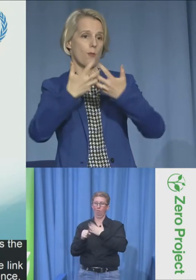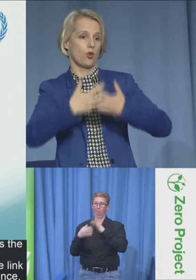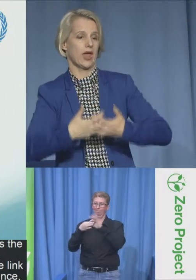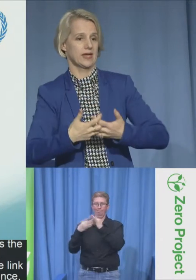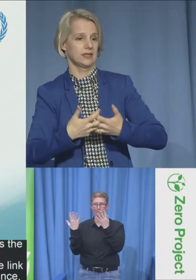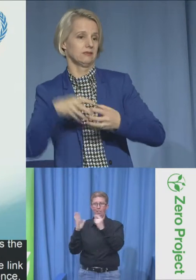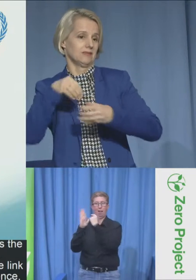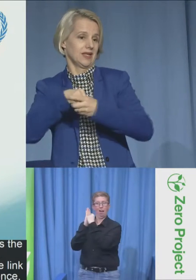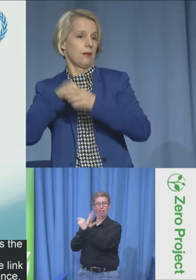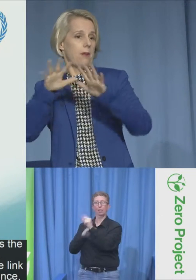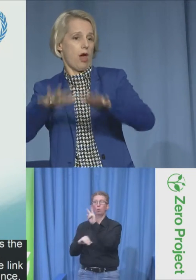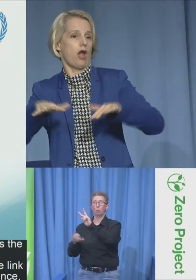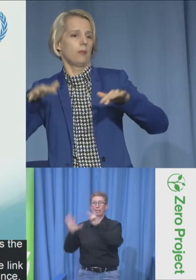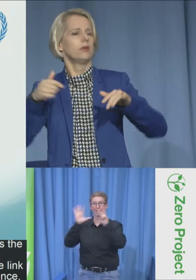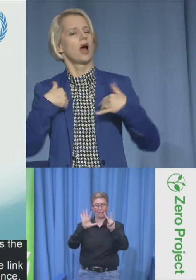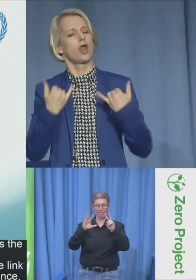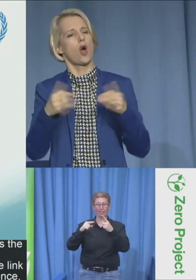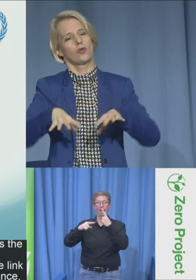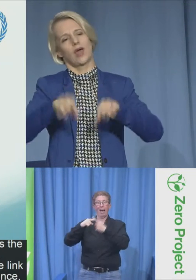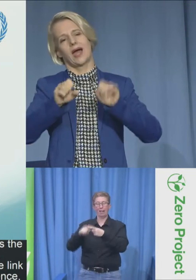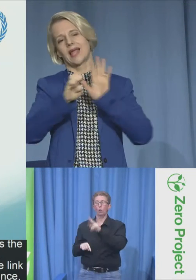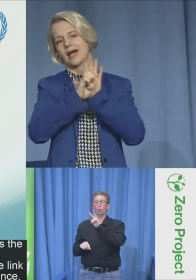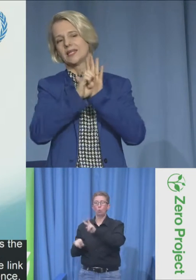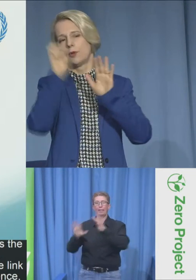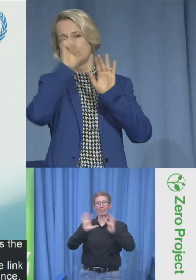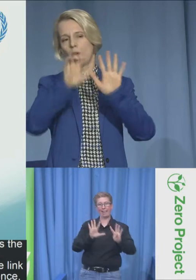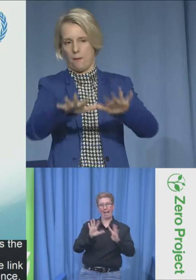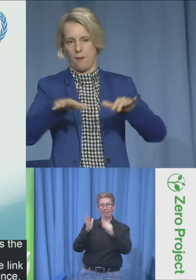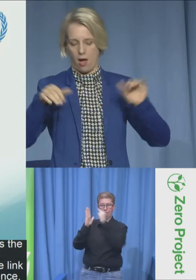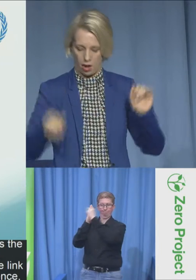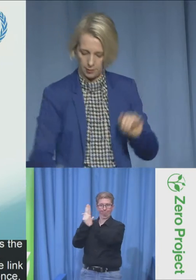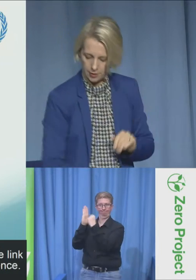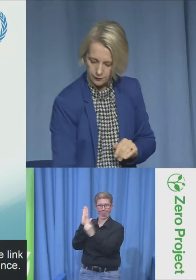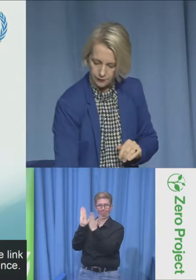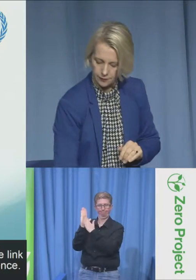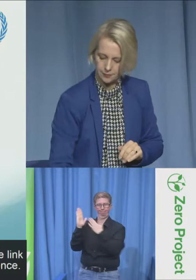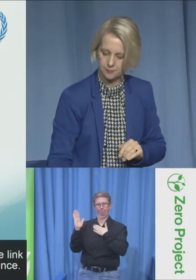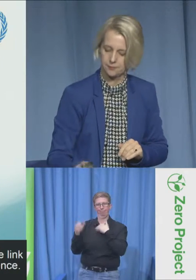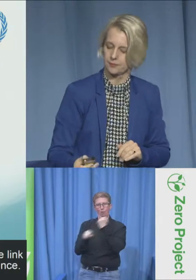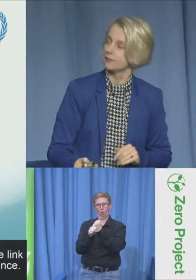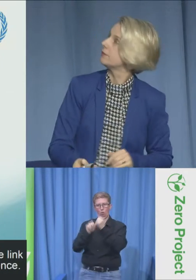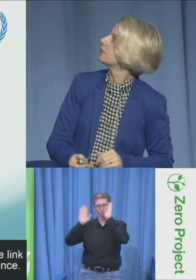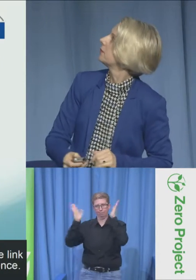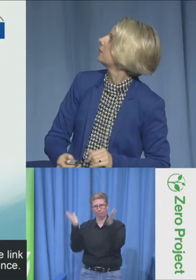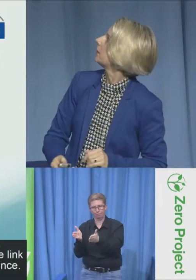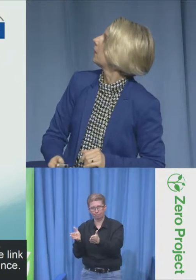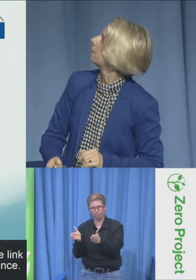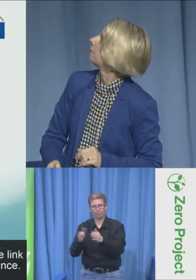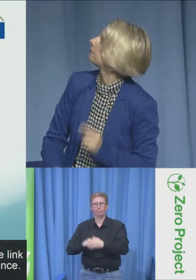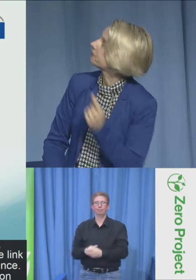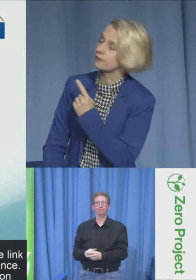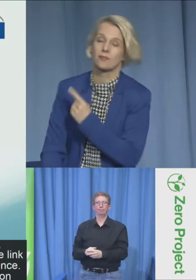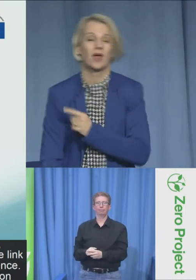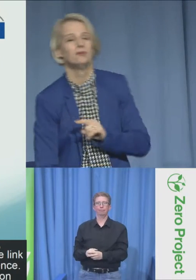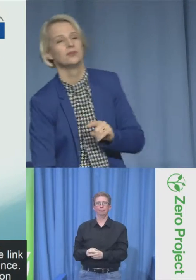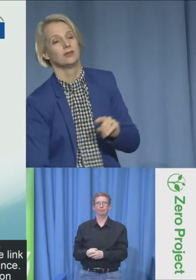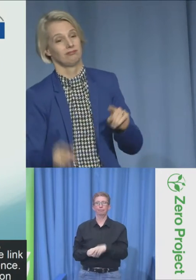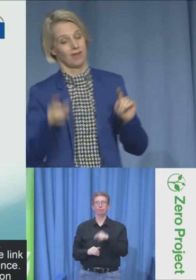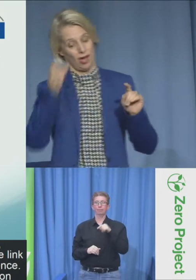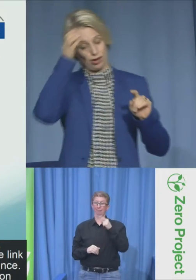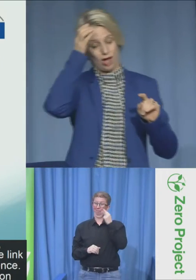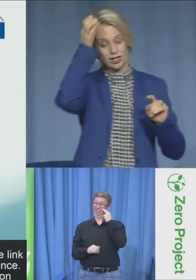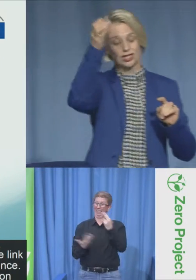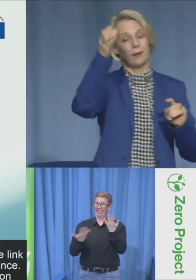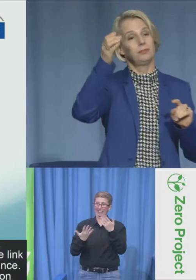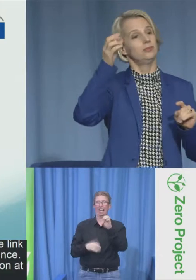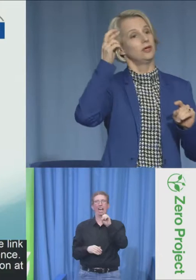If we dig deeper into the concept of reasonable accommodation at the European parliament, so I'm going to use myself as